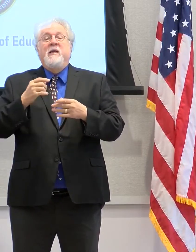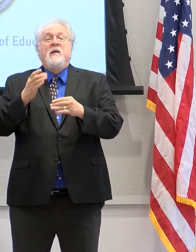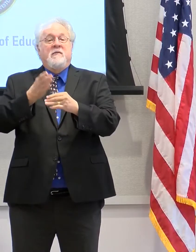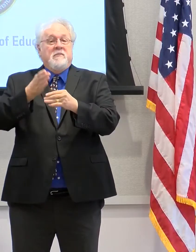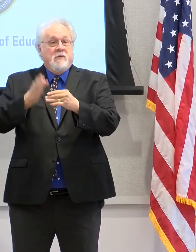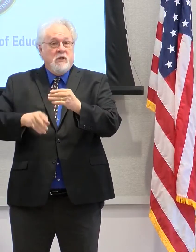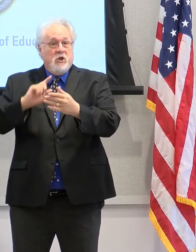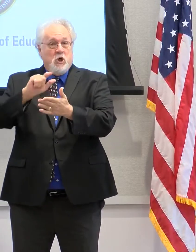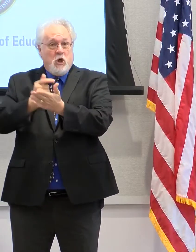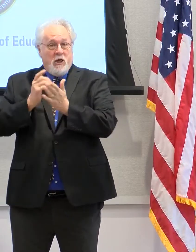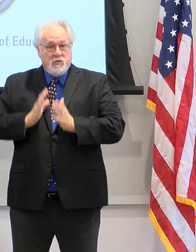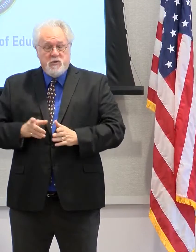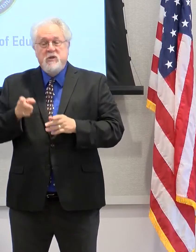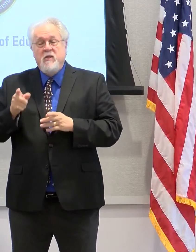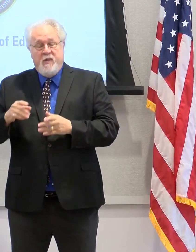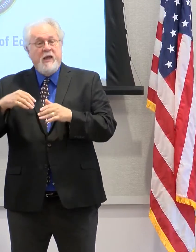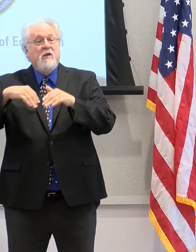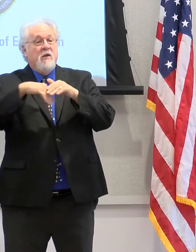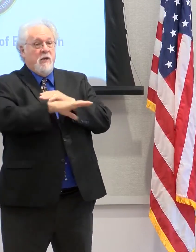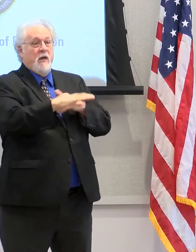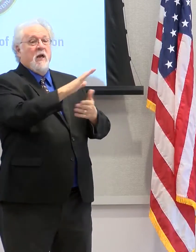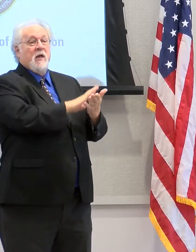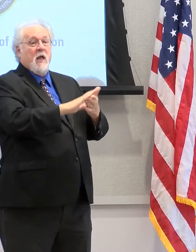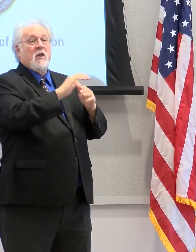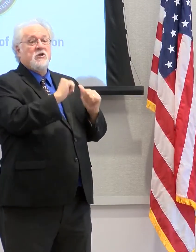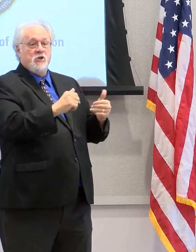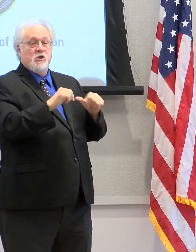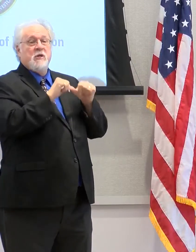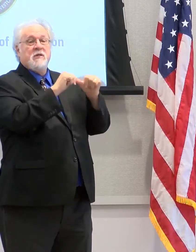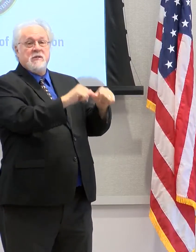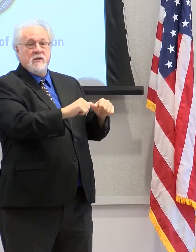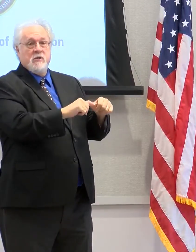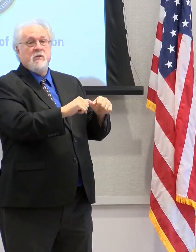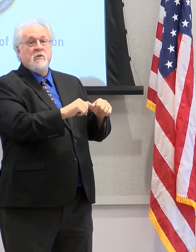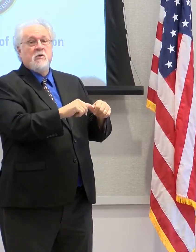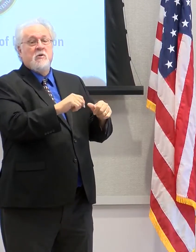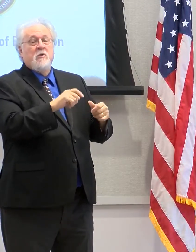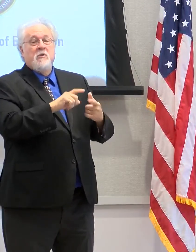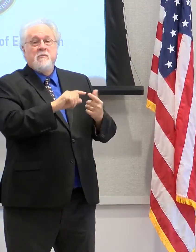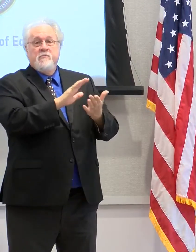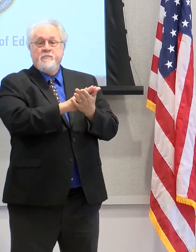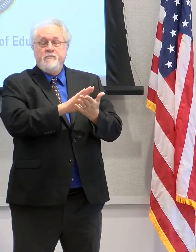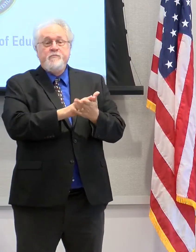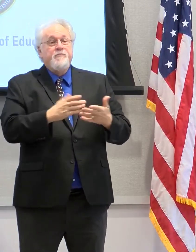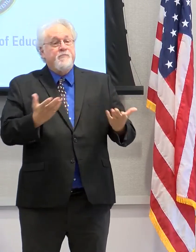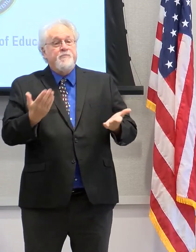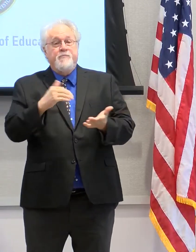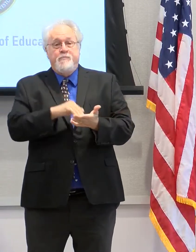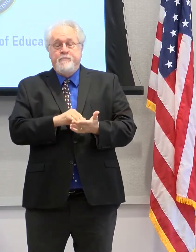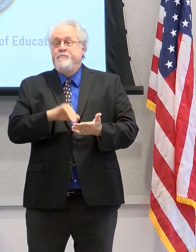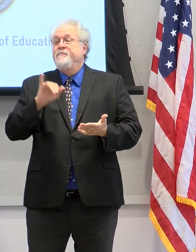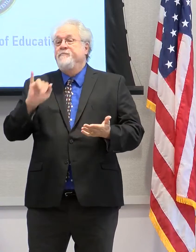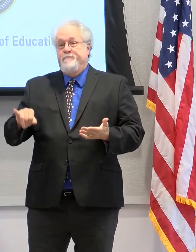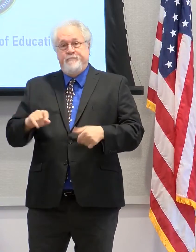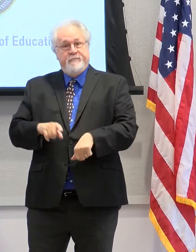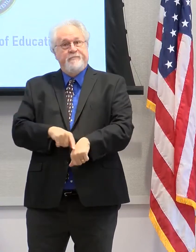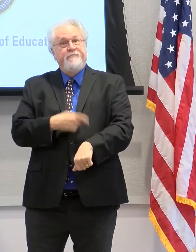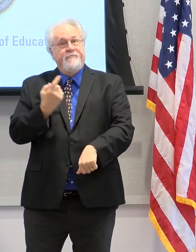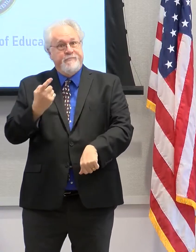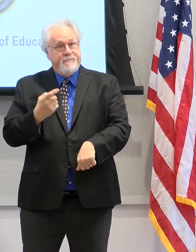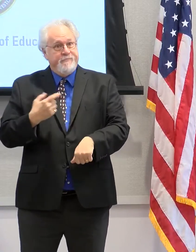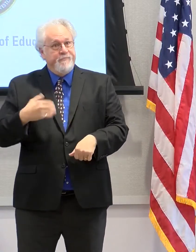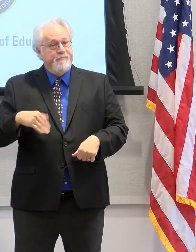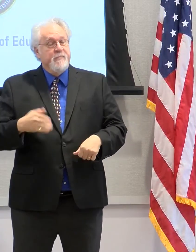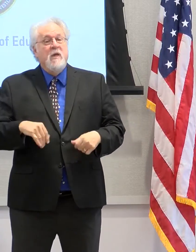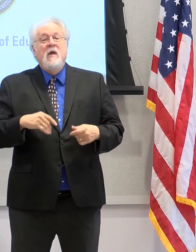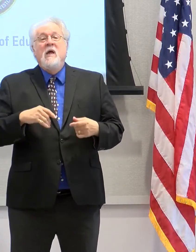they had admission to college and could continue on their pathway to school. So, again, that was a long road. And then as